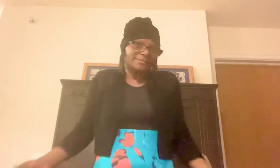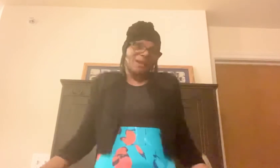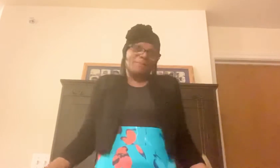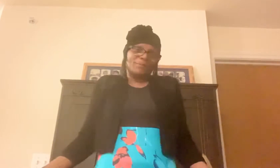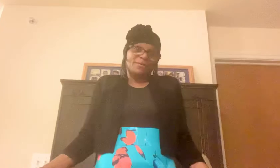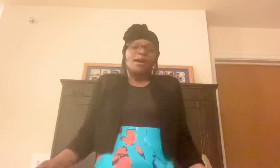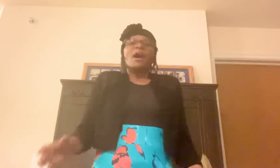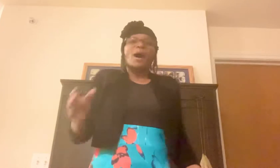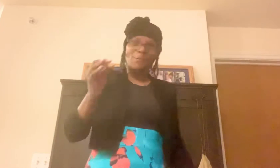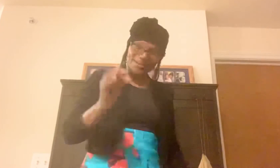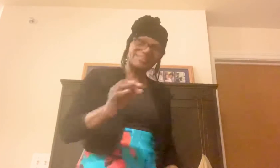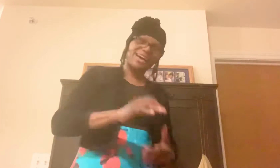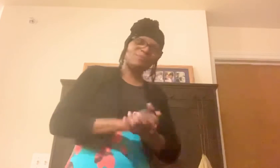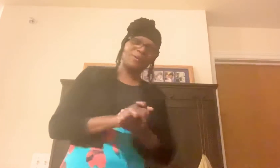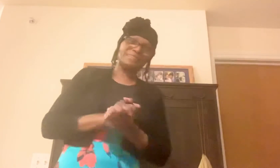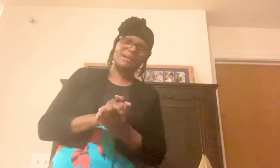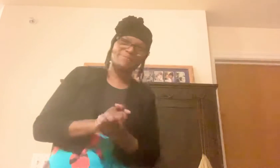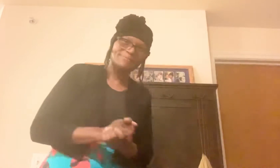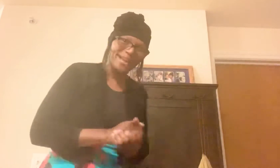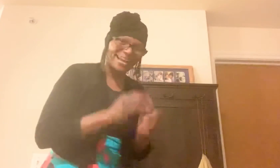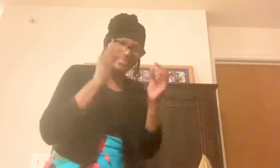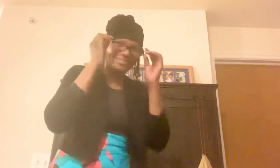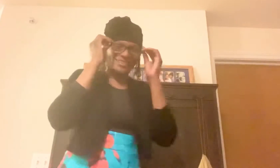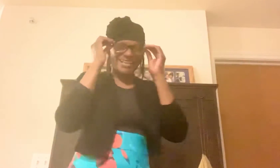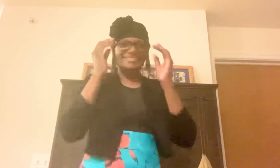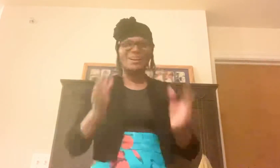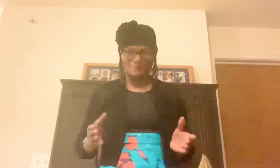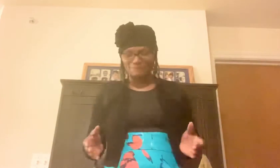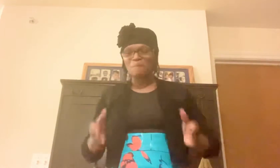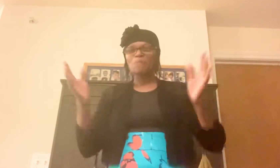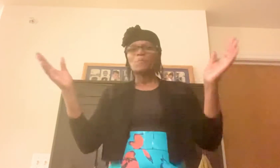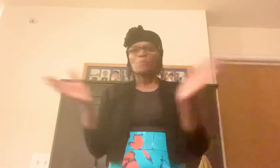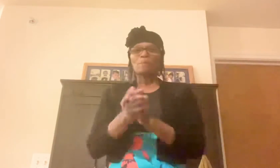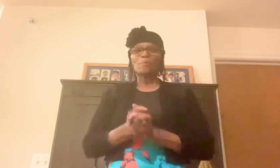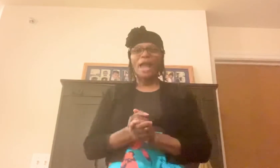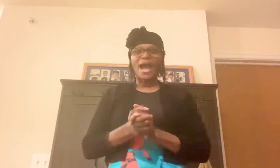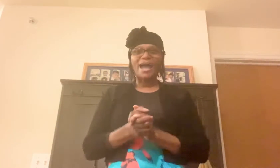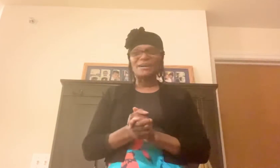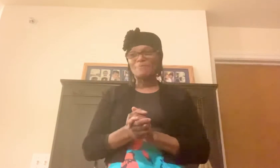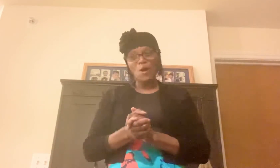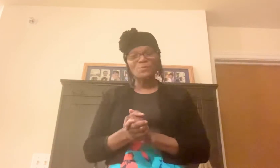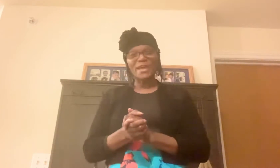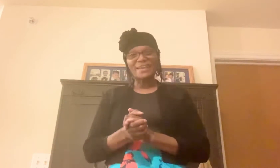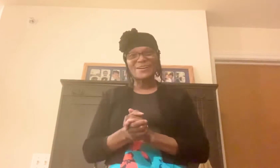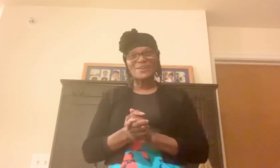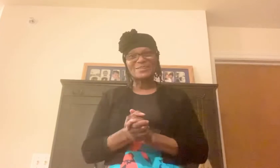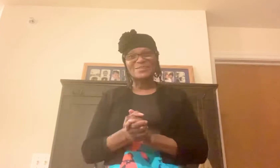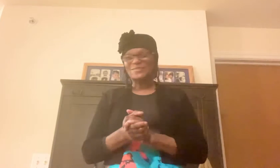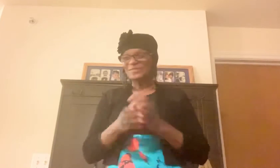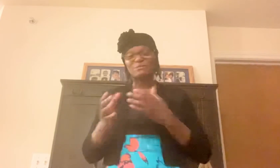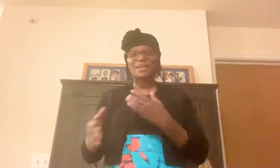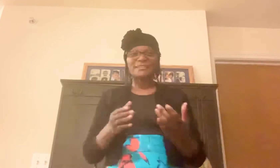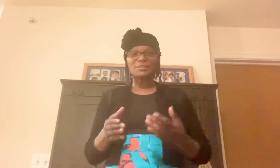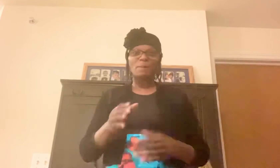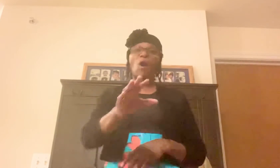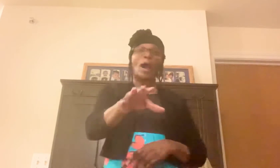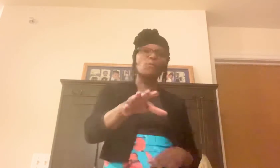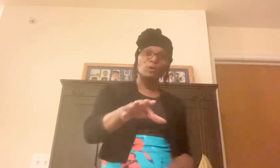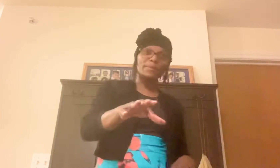simple oh but it's a lot of work that i put behind doing that so i um hope that uh you you've tasted them oh i will be